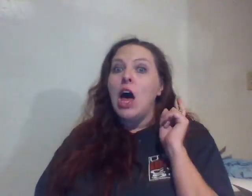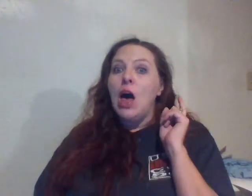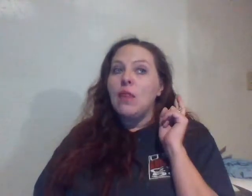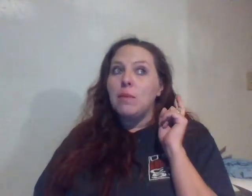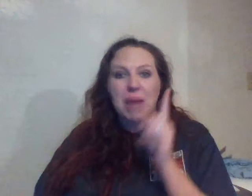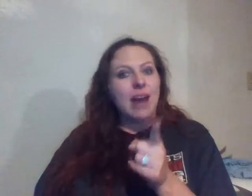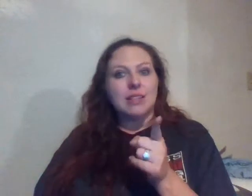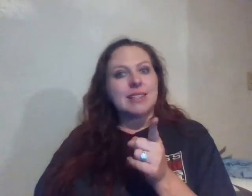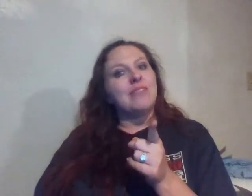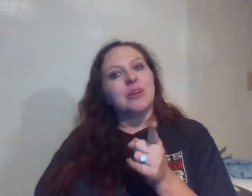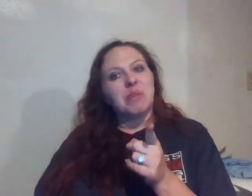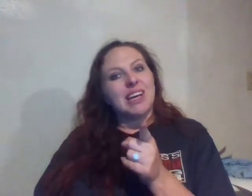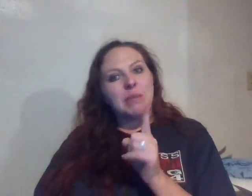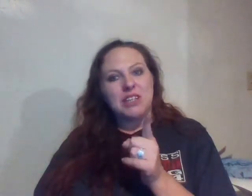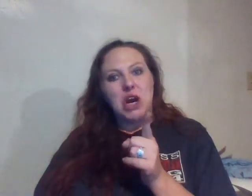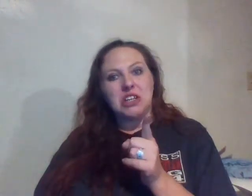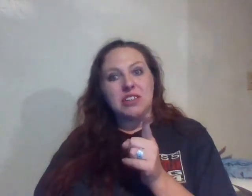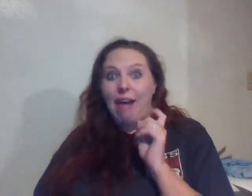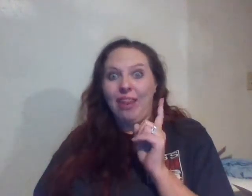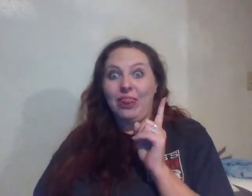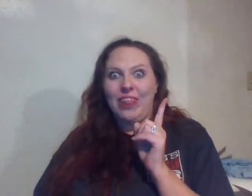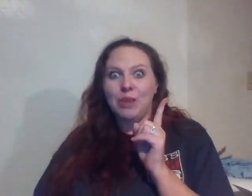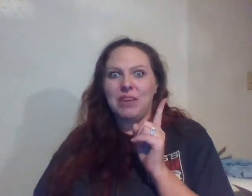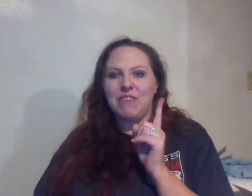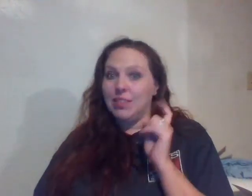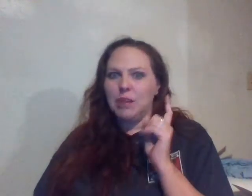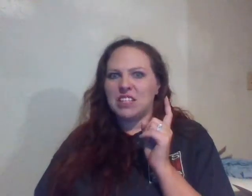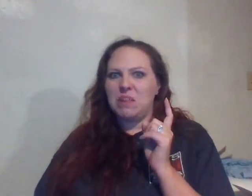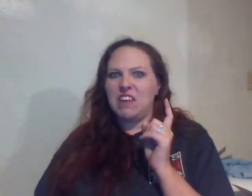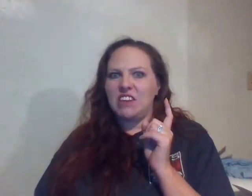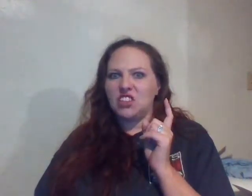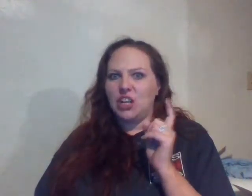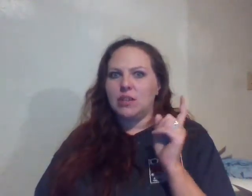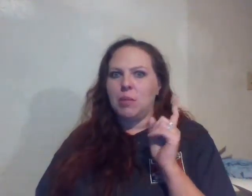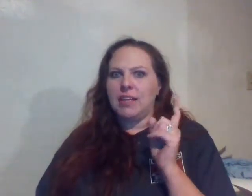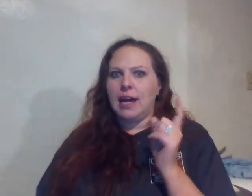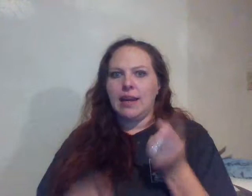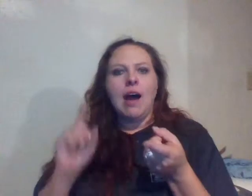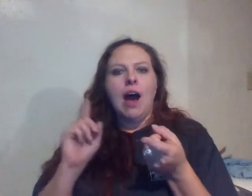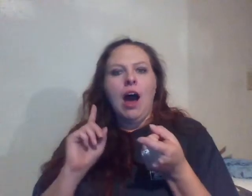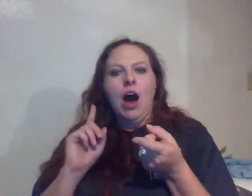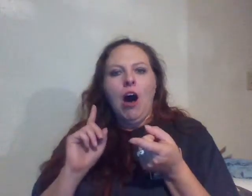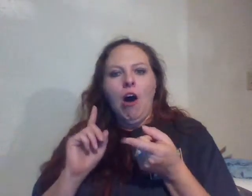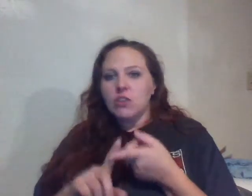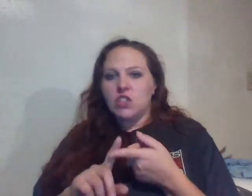the parents of your bully can be charged. That'll be fun. Let them explain that shit to mommy and daddy. Also,